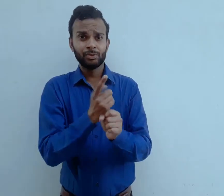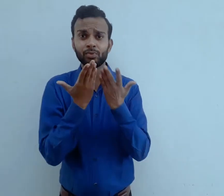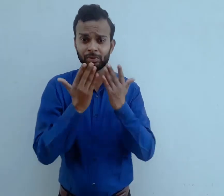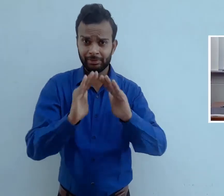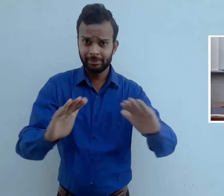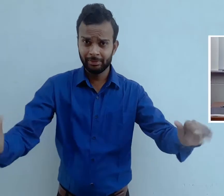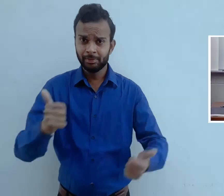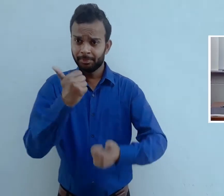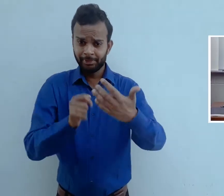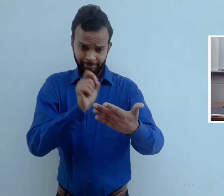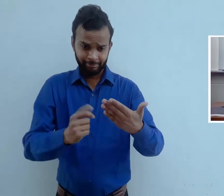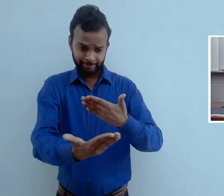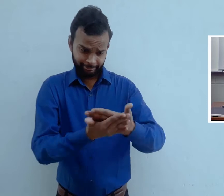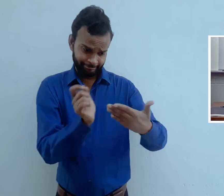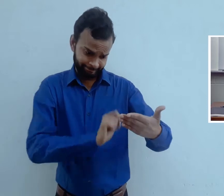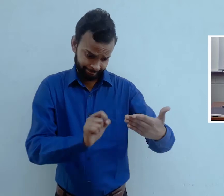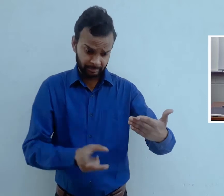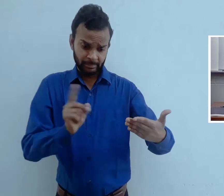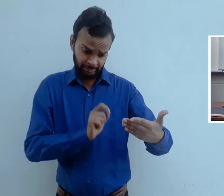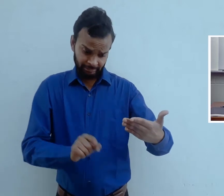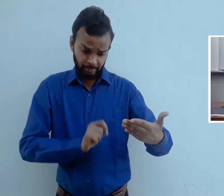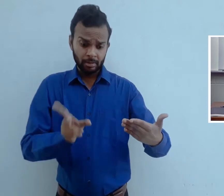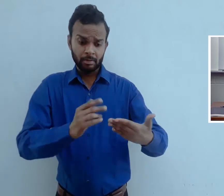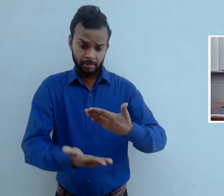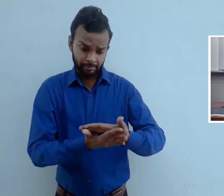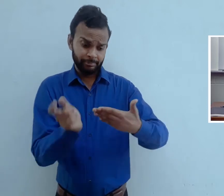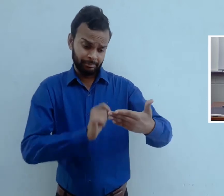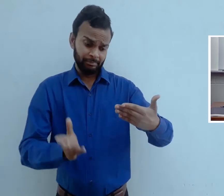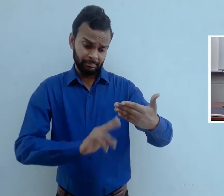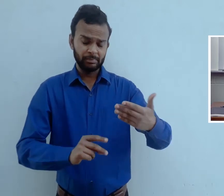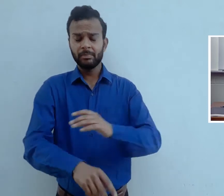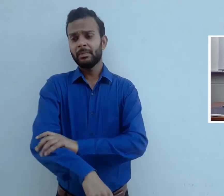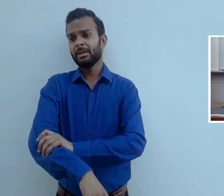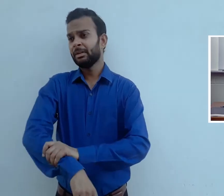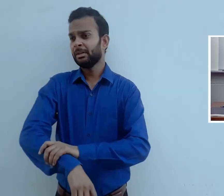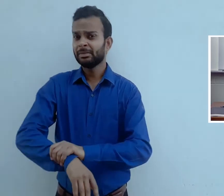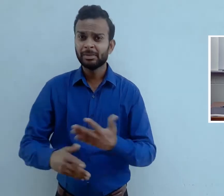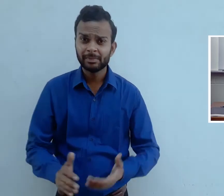In schools, it was very tiring for the teachers to prepare report cards and test papers.